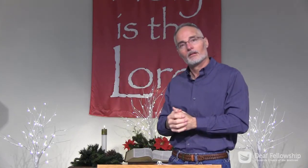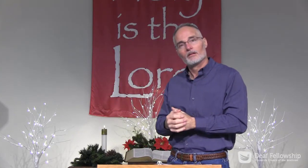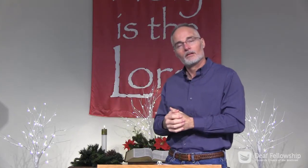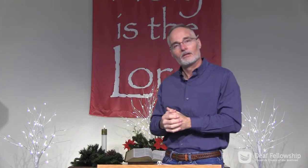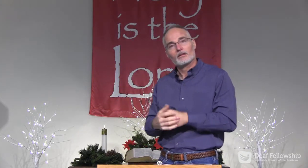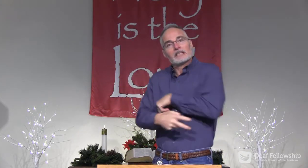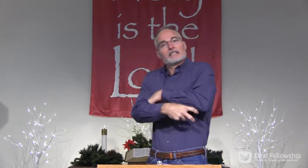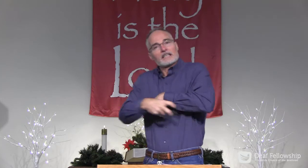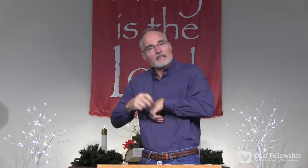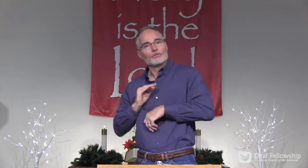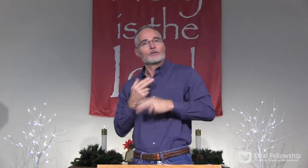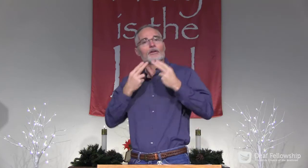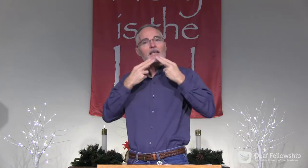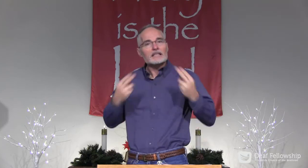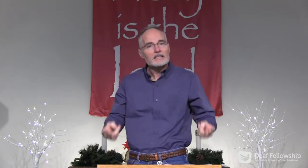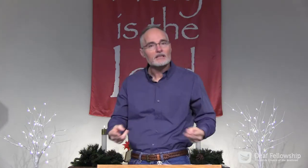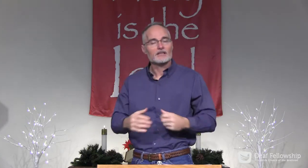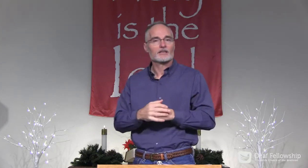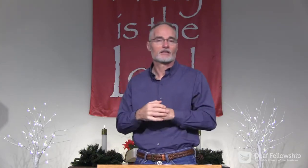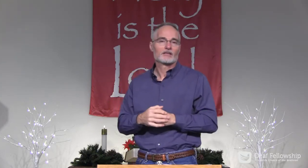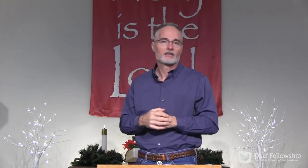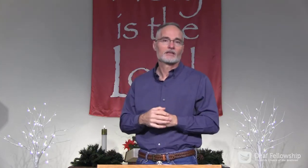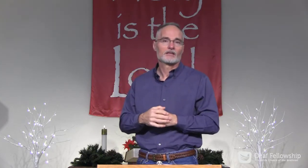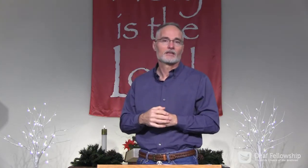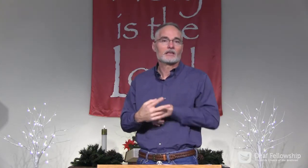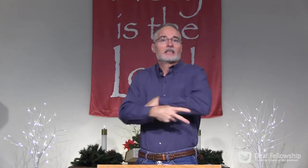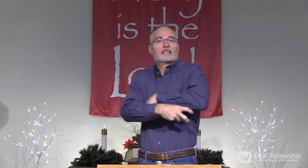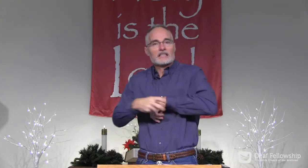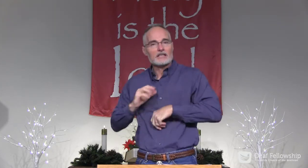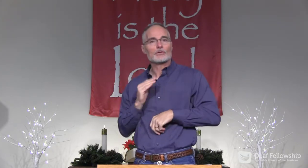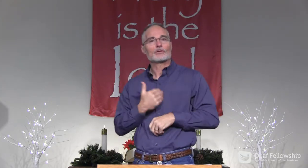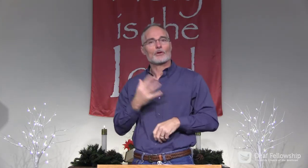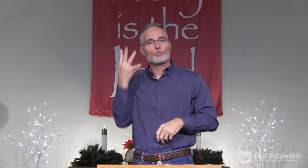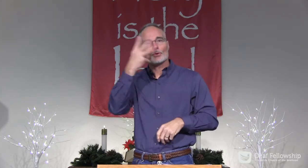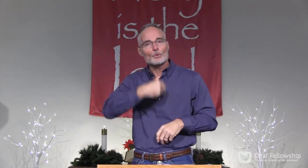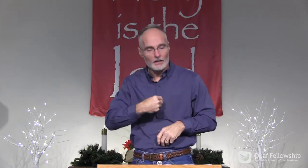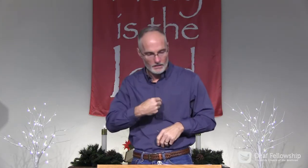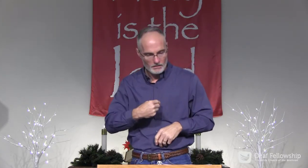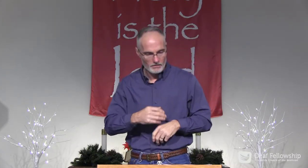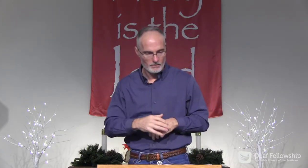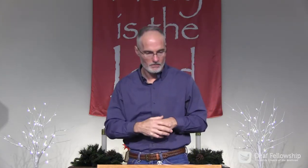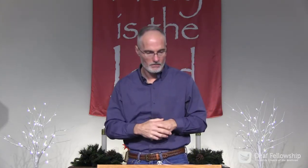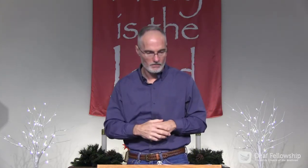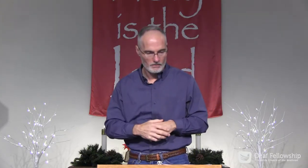our life, our health, robs our innocence, steals our beauty.